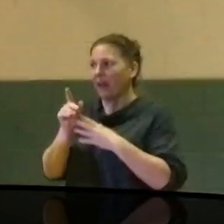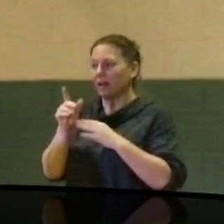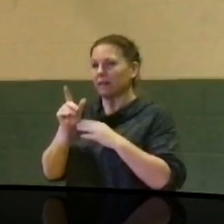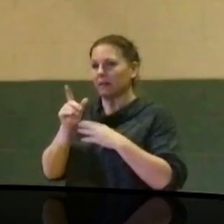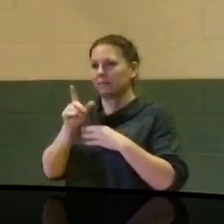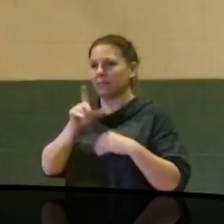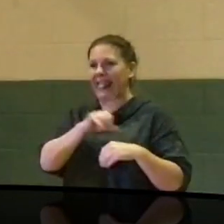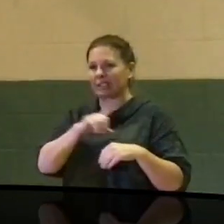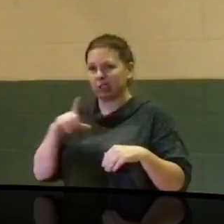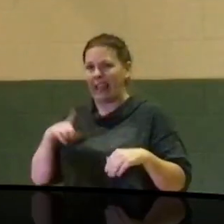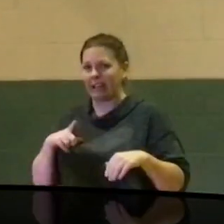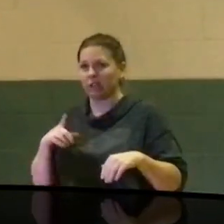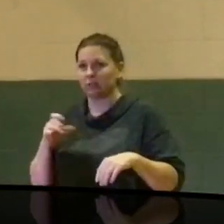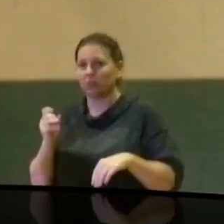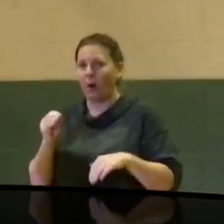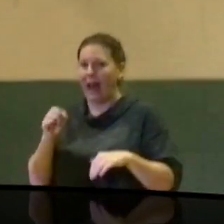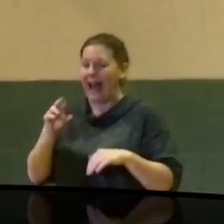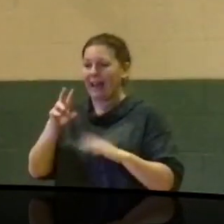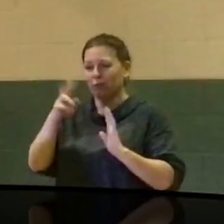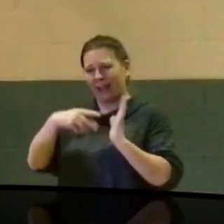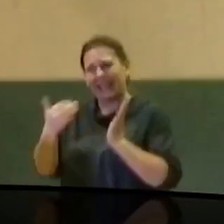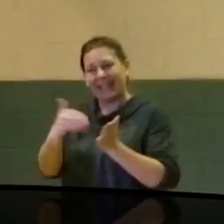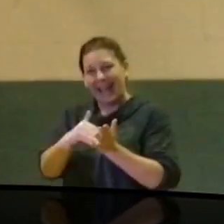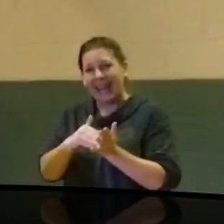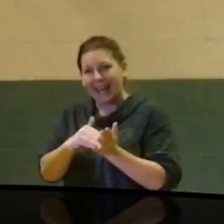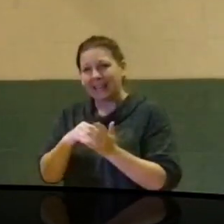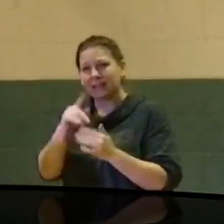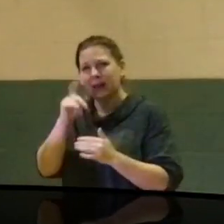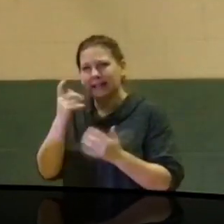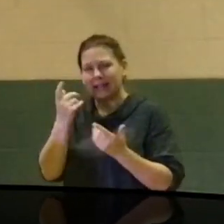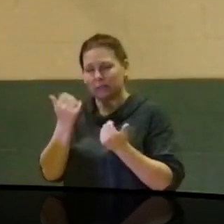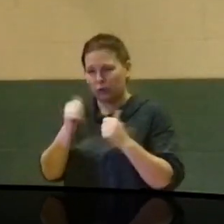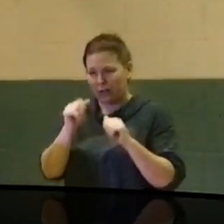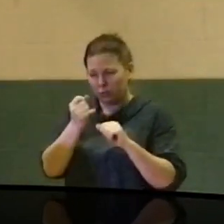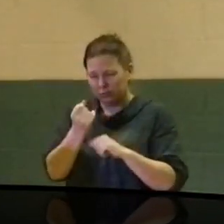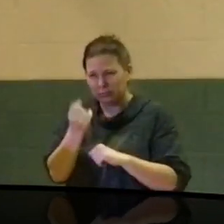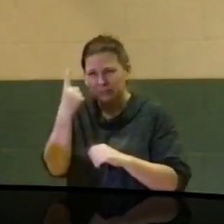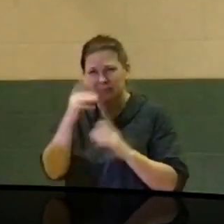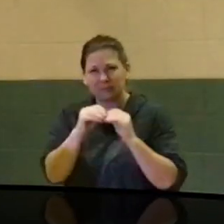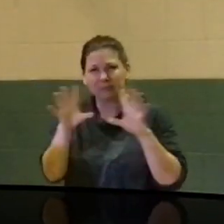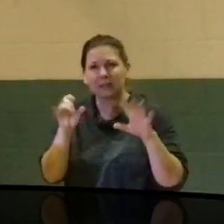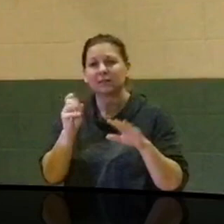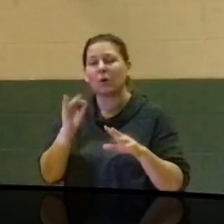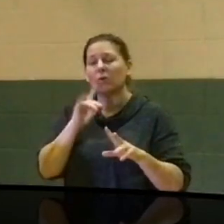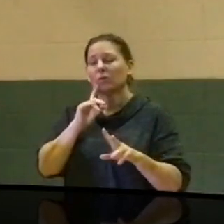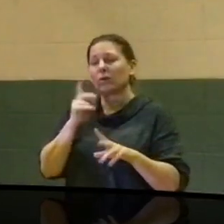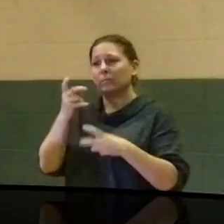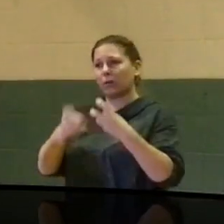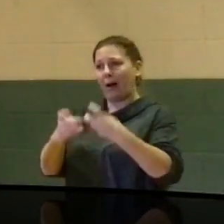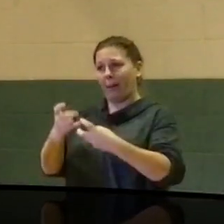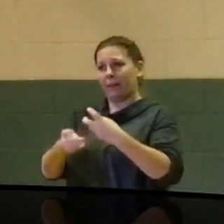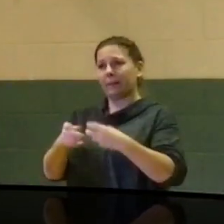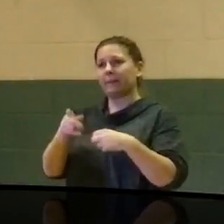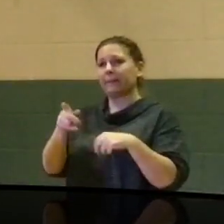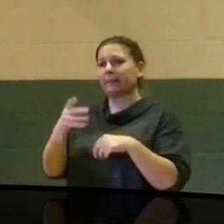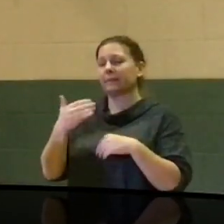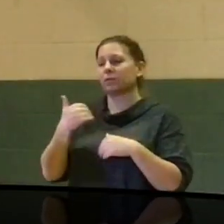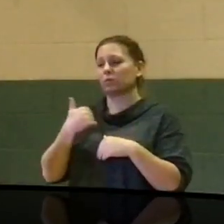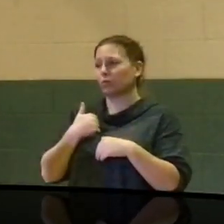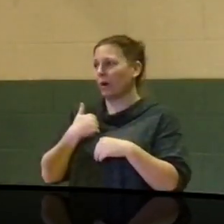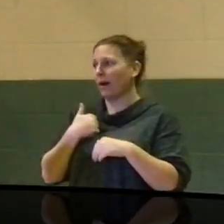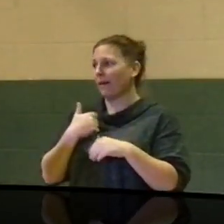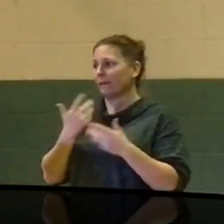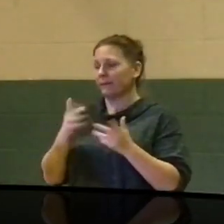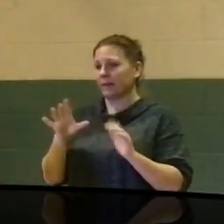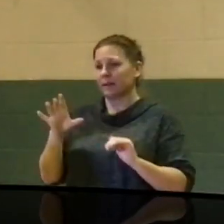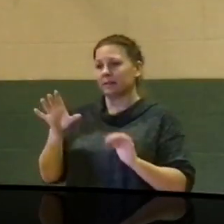And I reread it because I wanted to understand. The problem is that you have elected